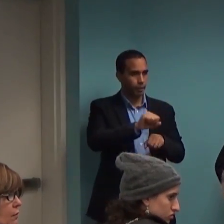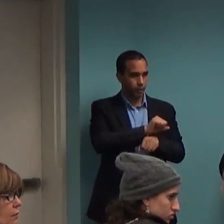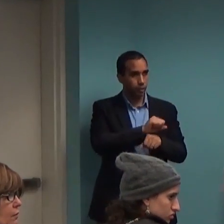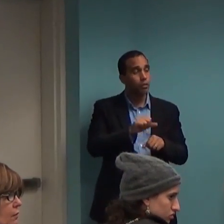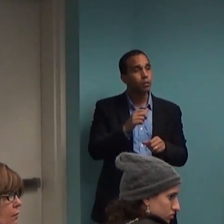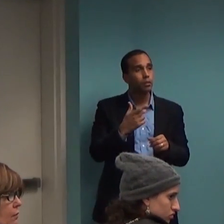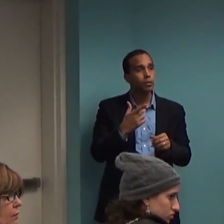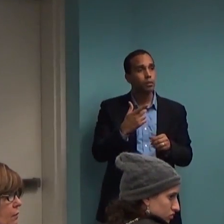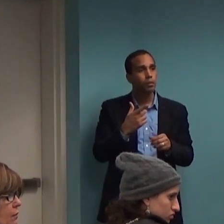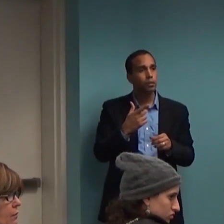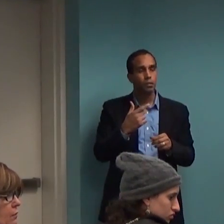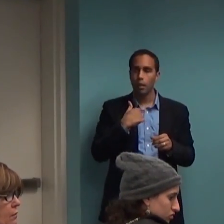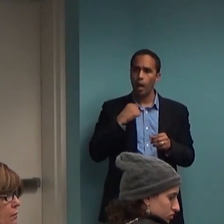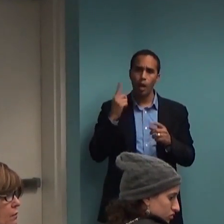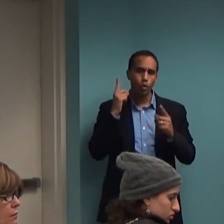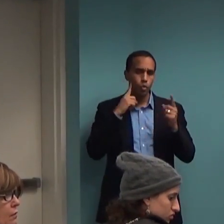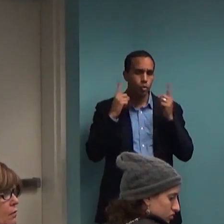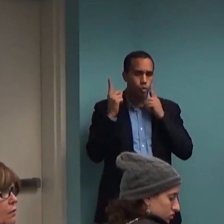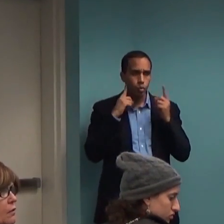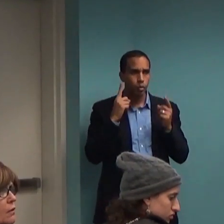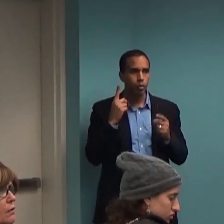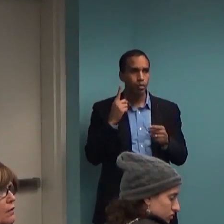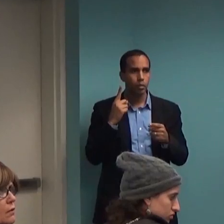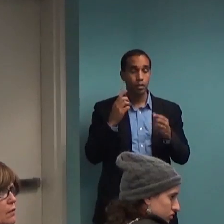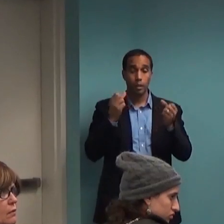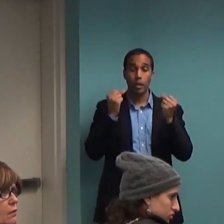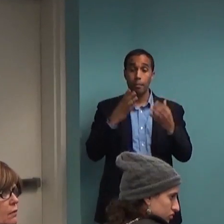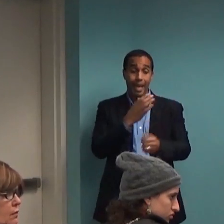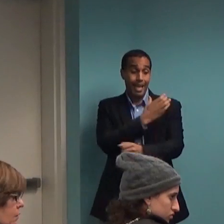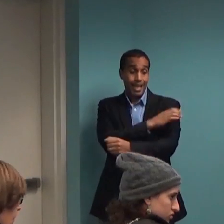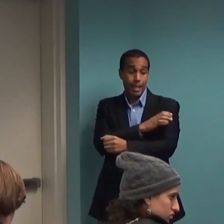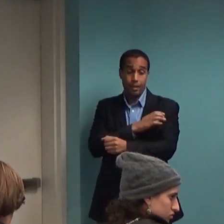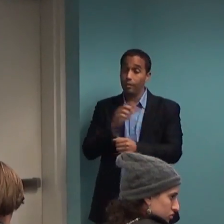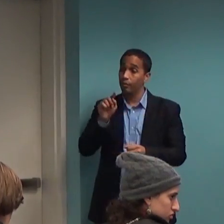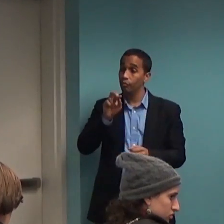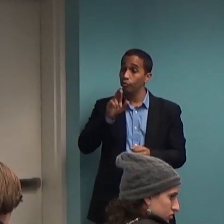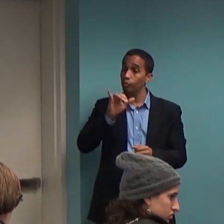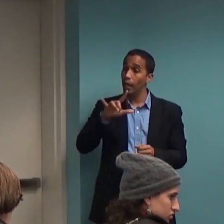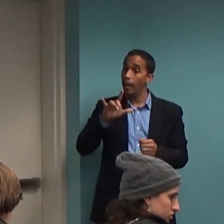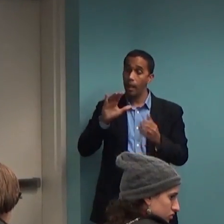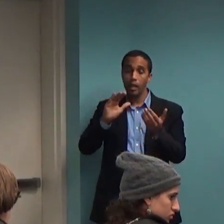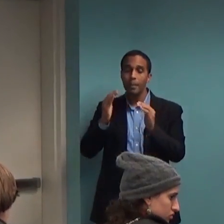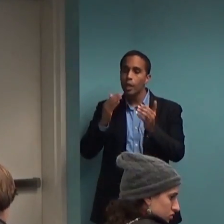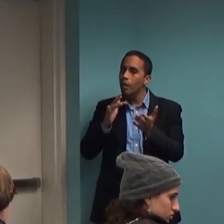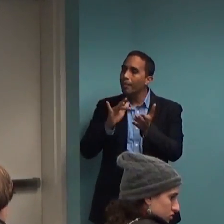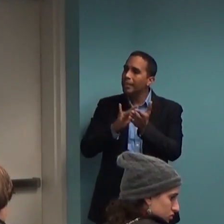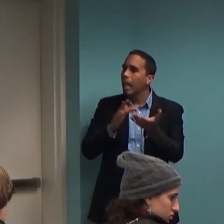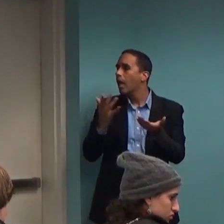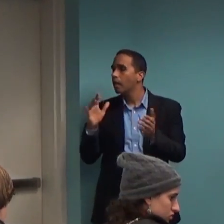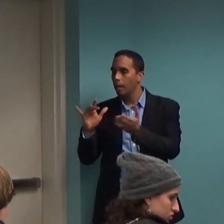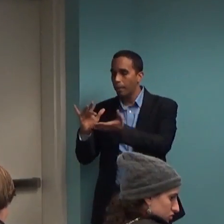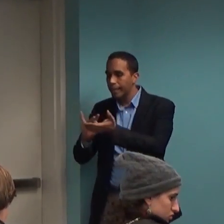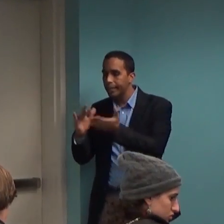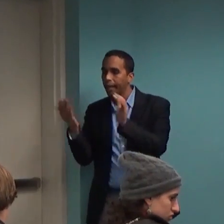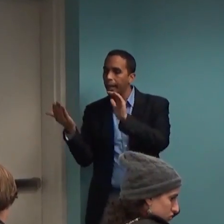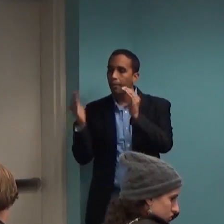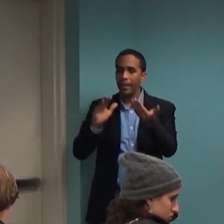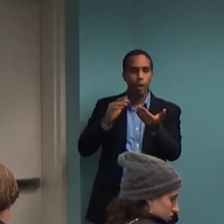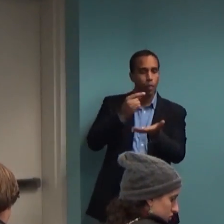purpose is that a lot of these clinical trials, when they've compared medication to therapy to both,